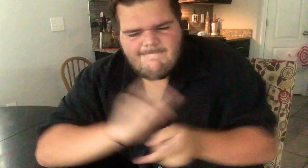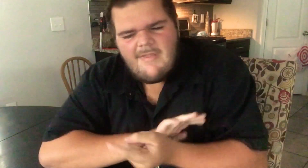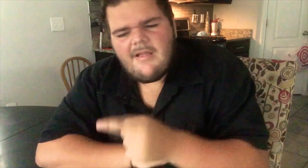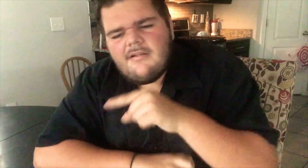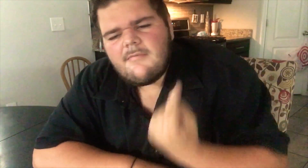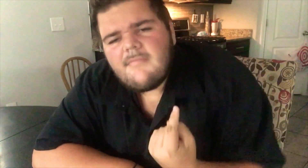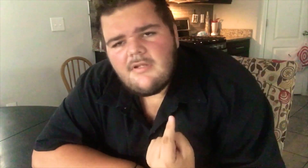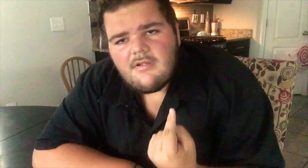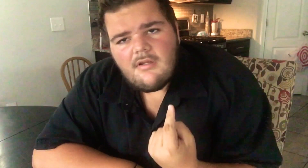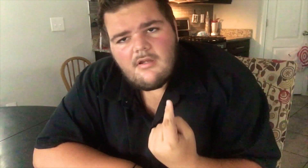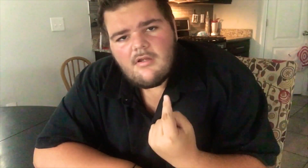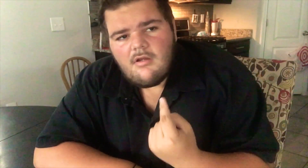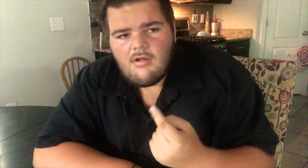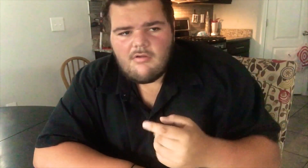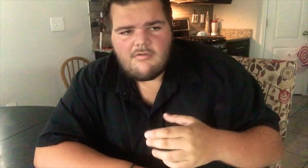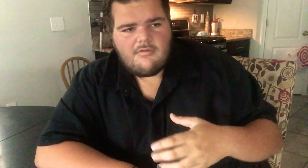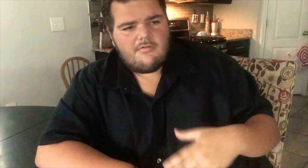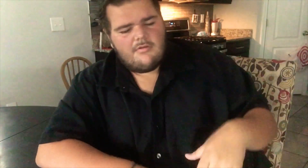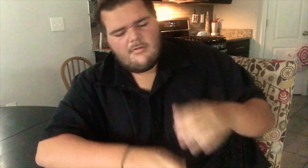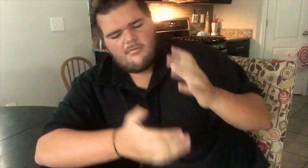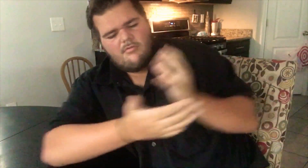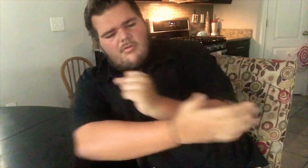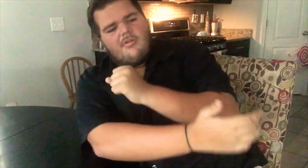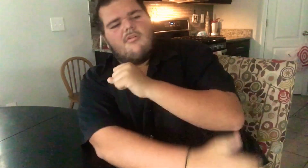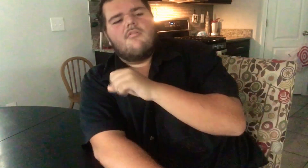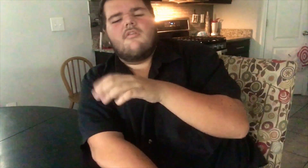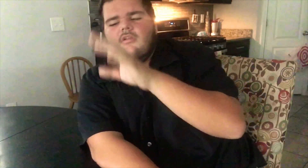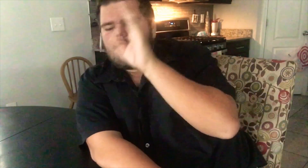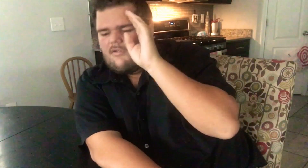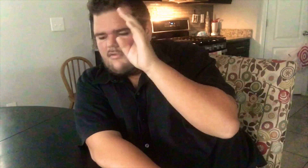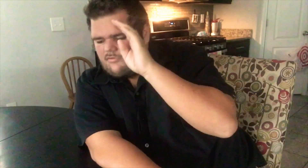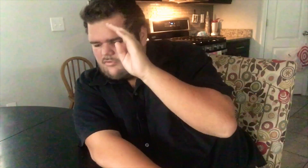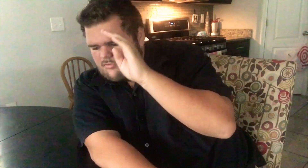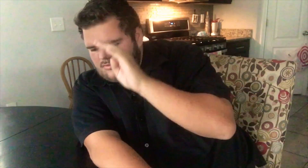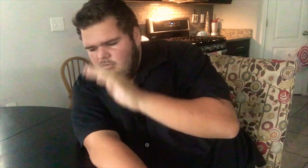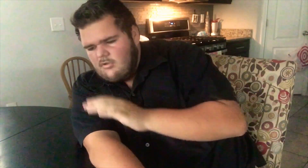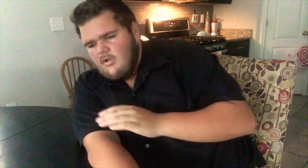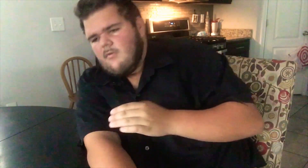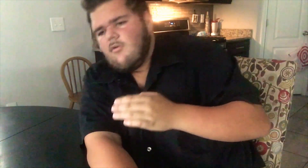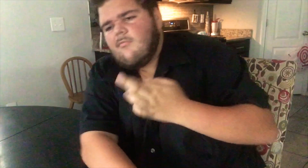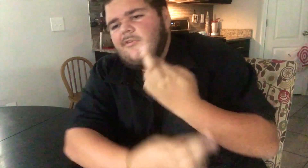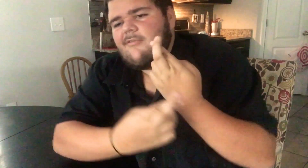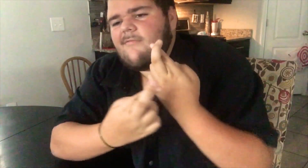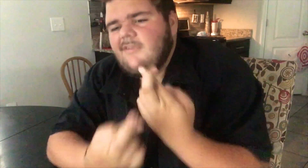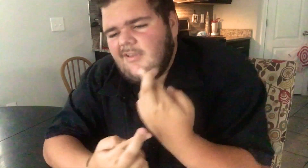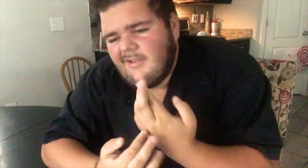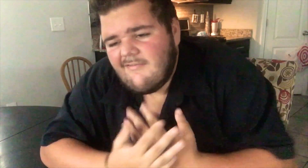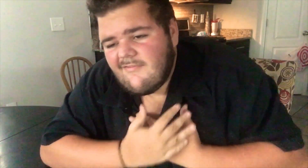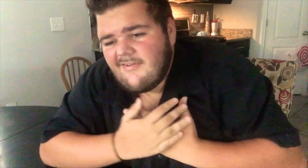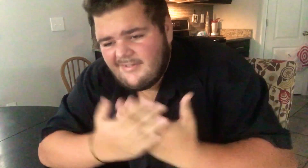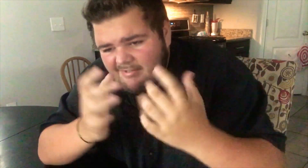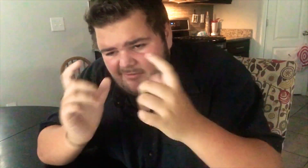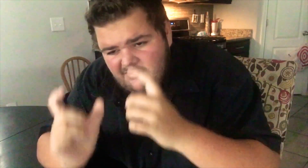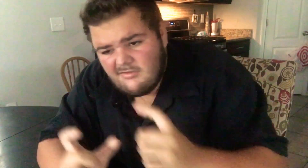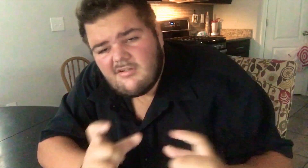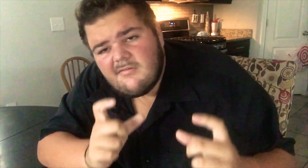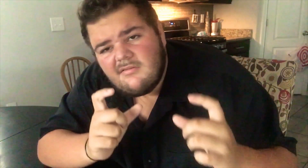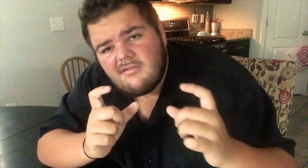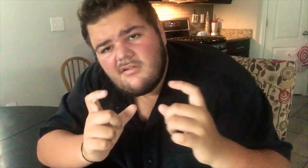you sleep when you lie to me? All that shame and all that danger I'm hoping that my love will keep